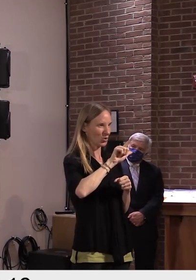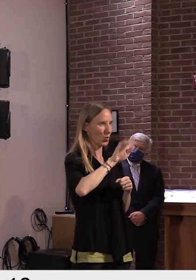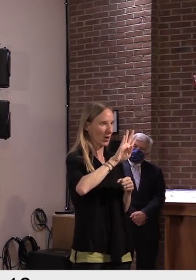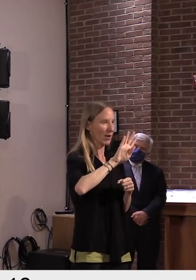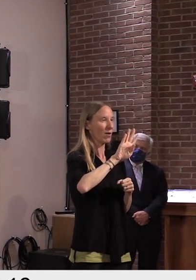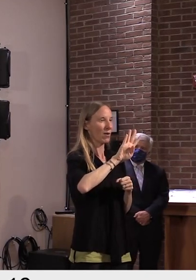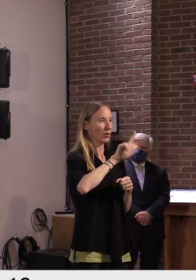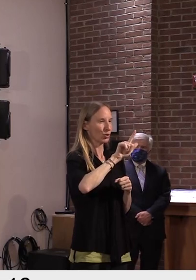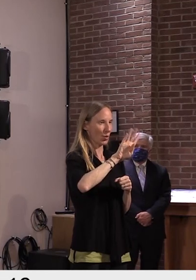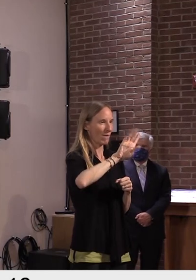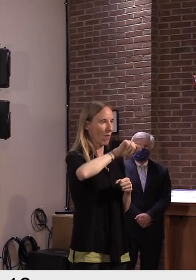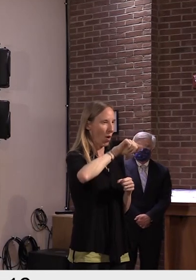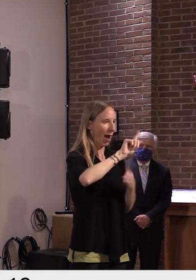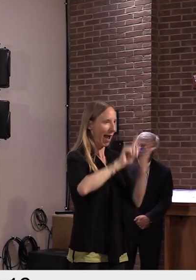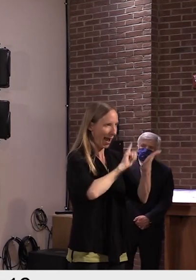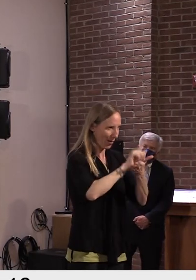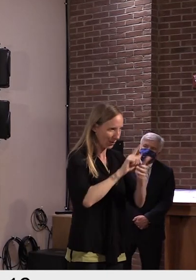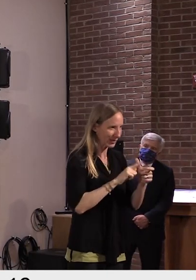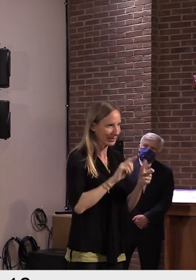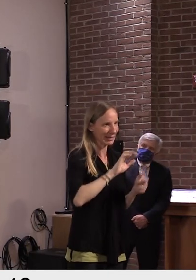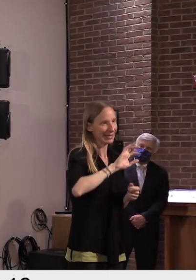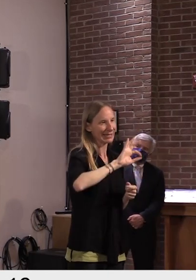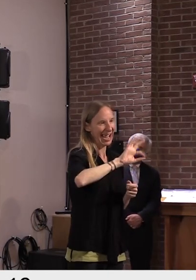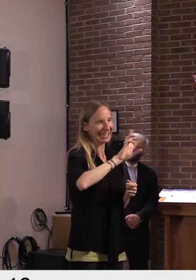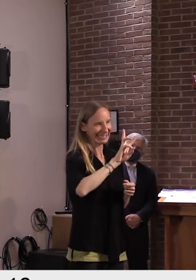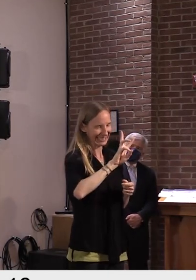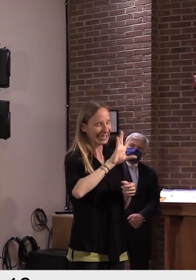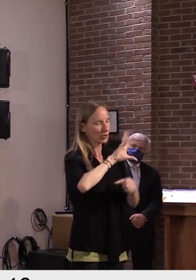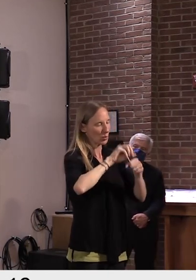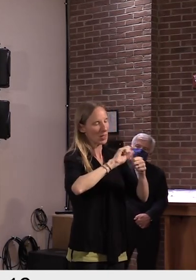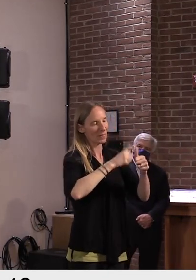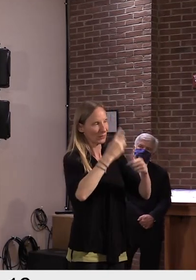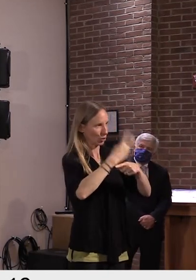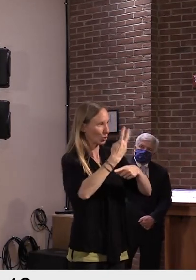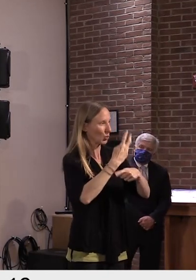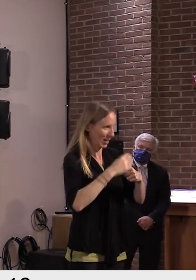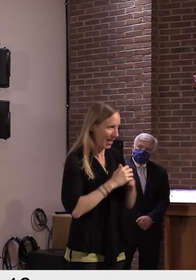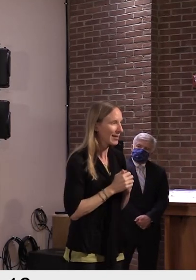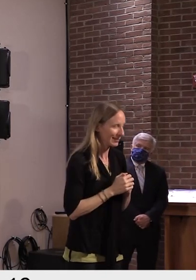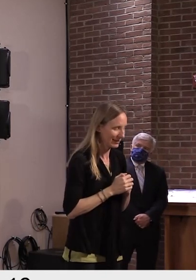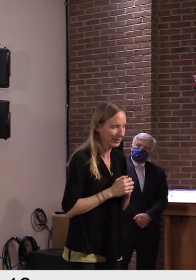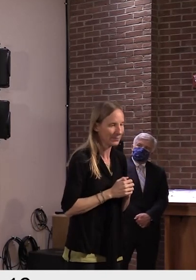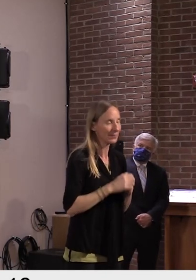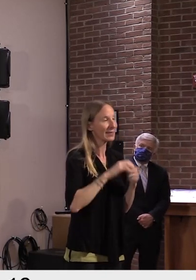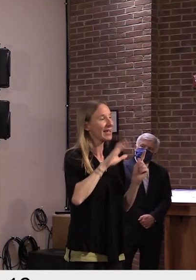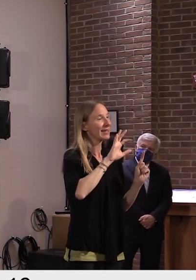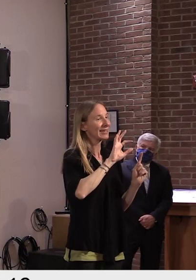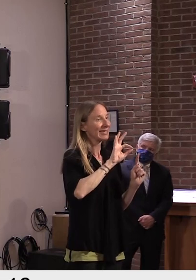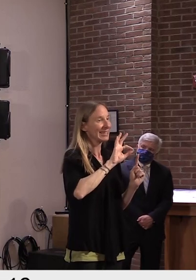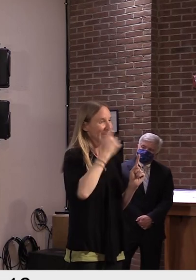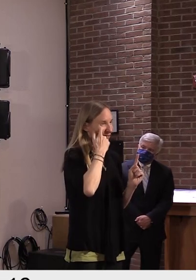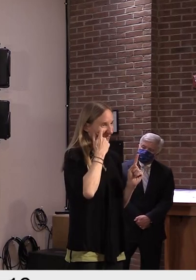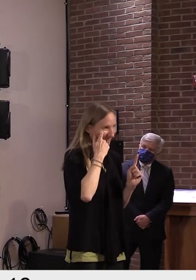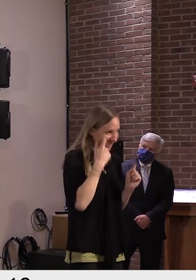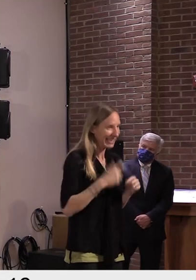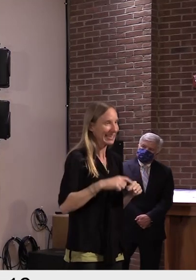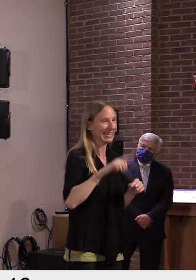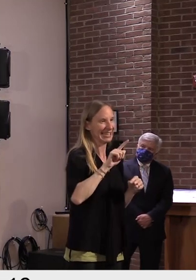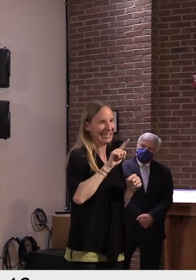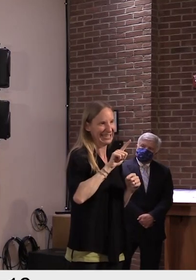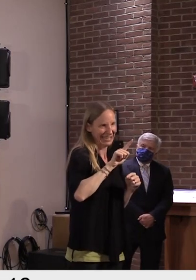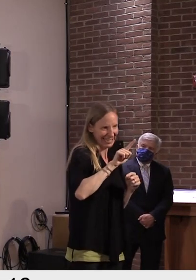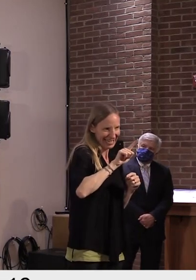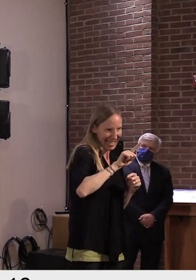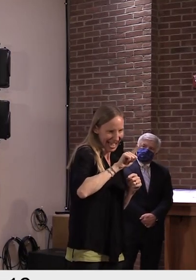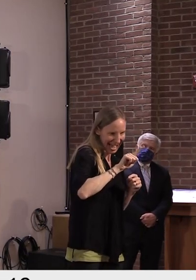And in the last 14 days, 97% of cases have been interviewed in the last 24 hours and